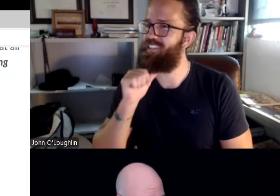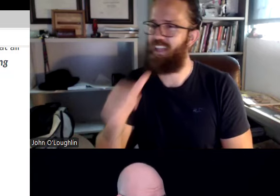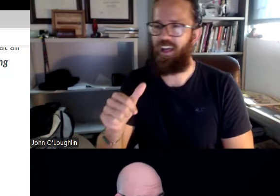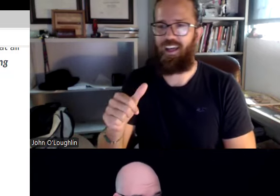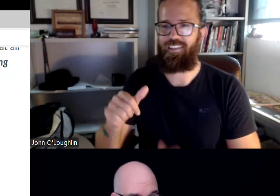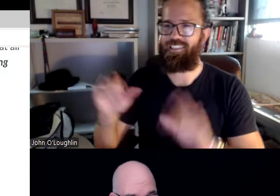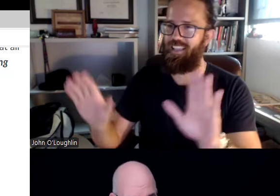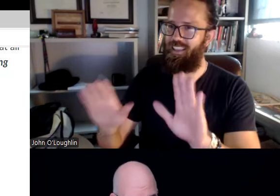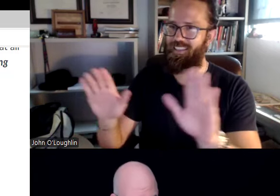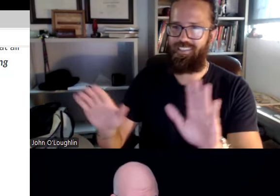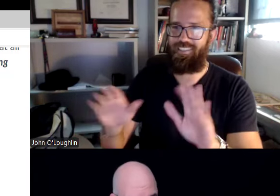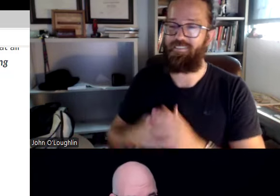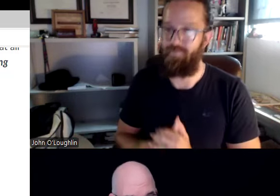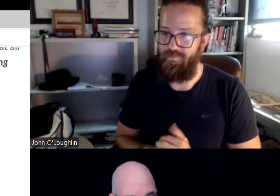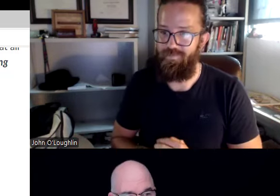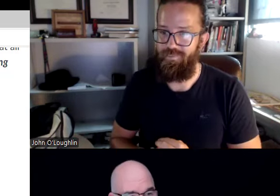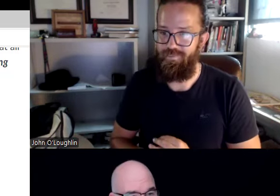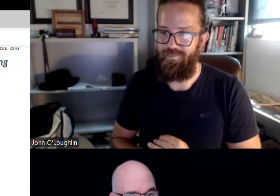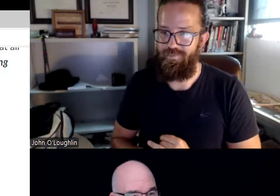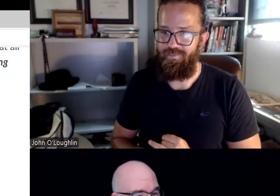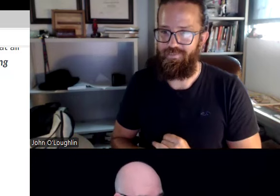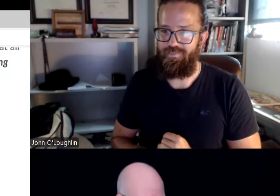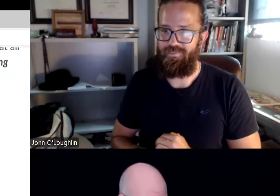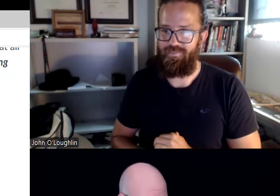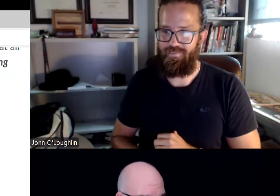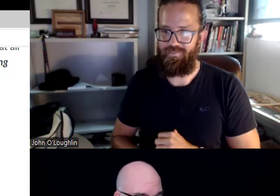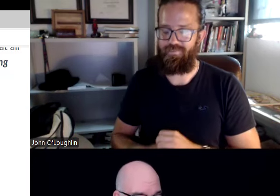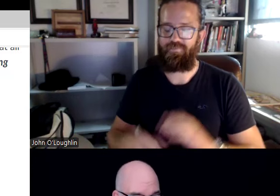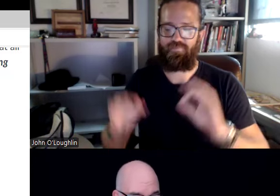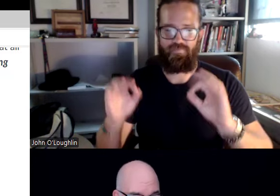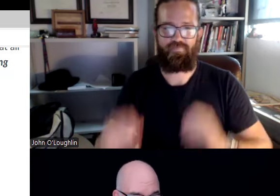Everything on Tuesdays. We won't have anything due on Sundays.